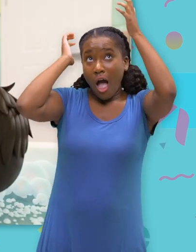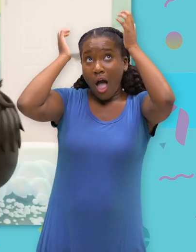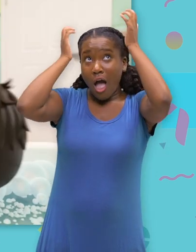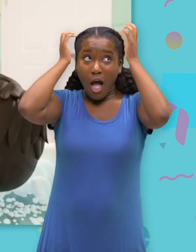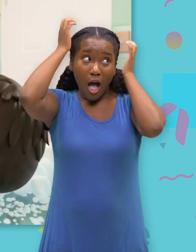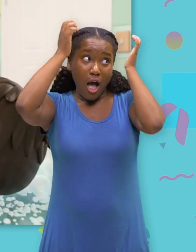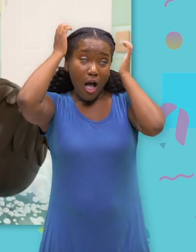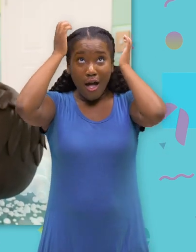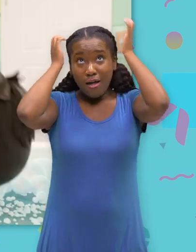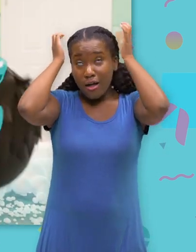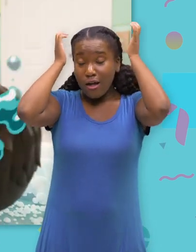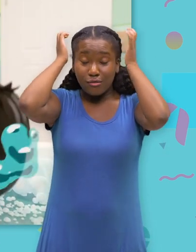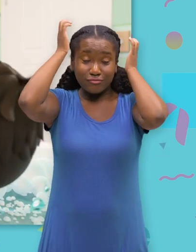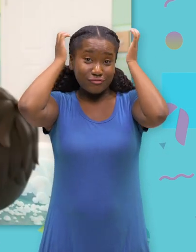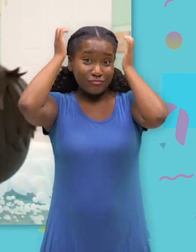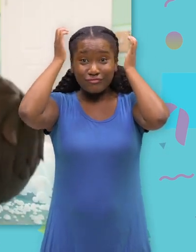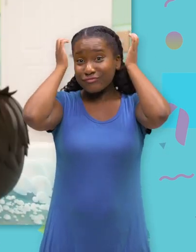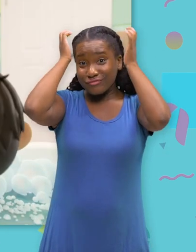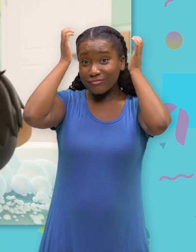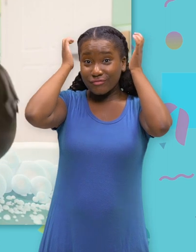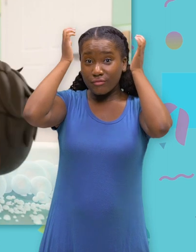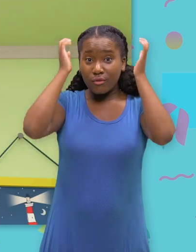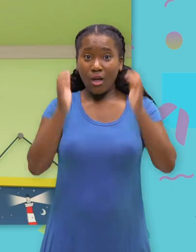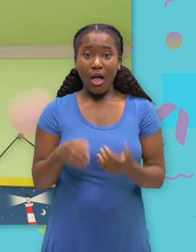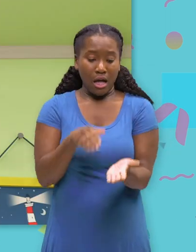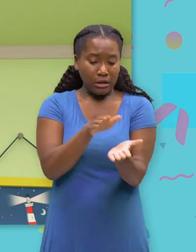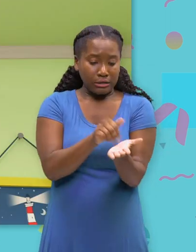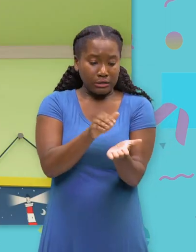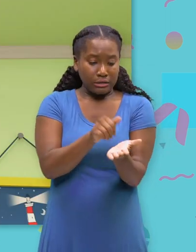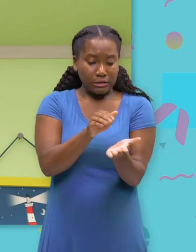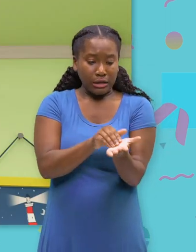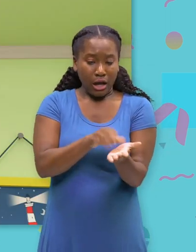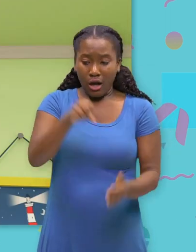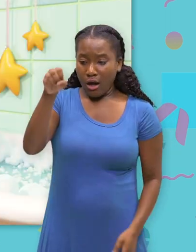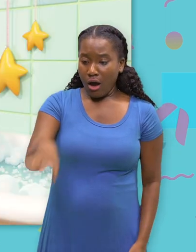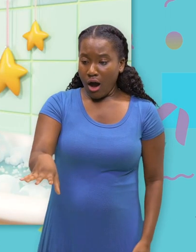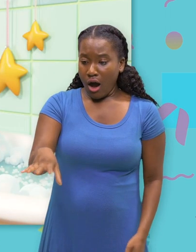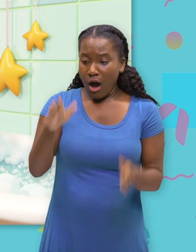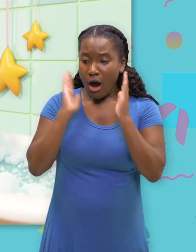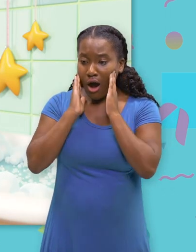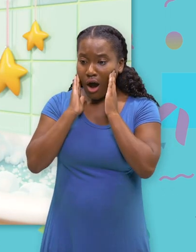wash your hair Oops, I've dropped, dropped, dropped the soap